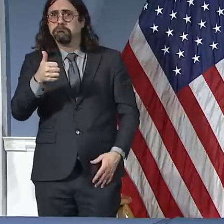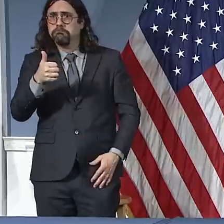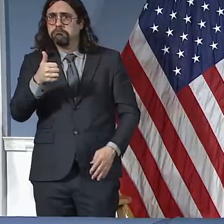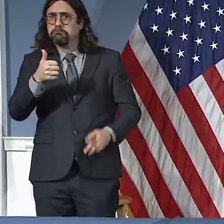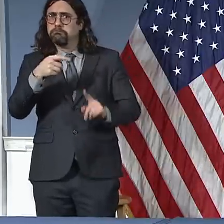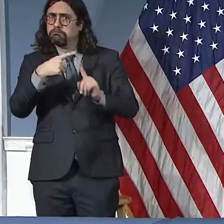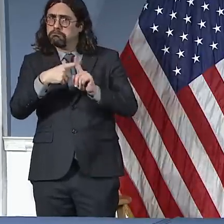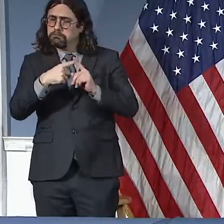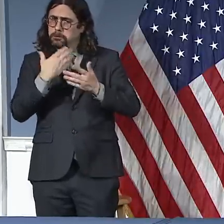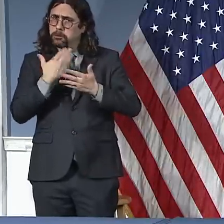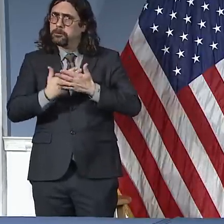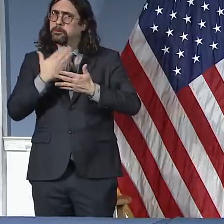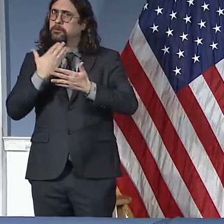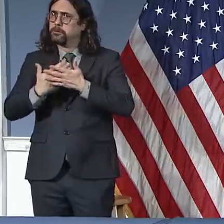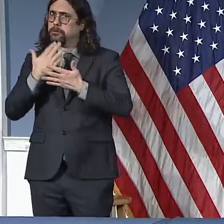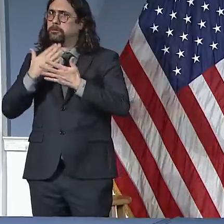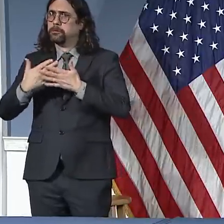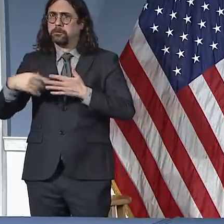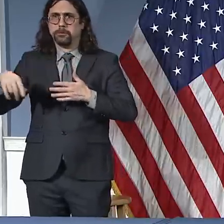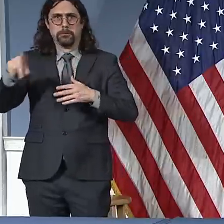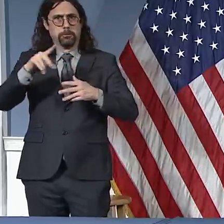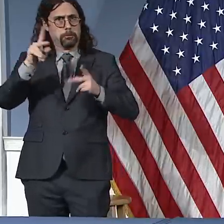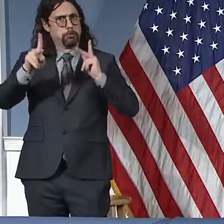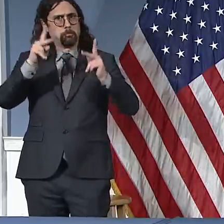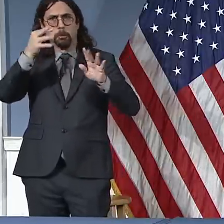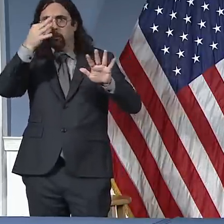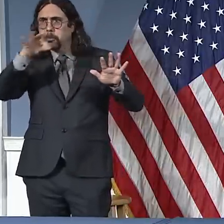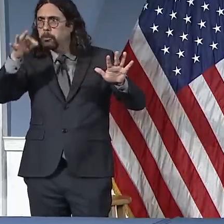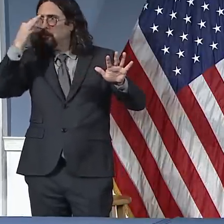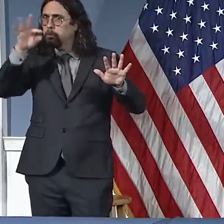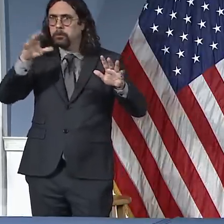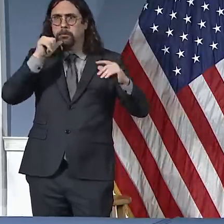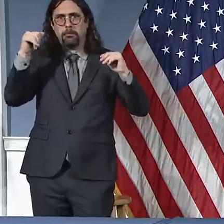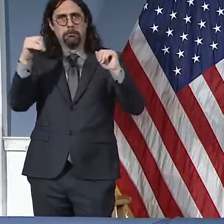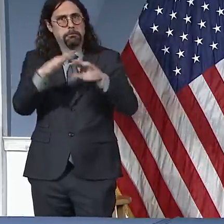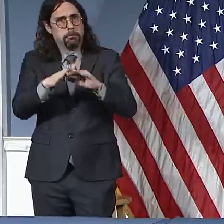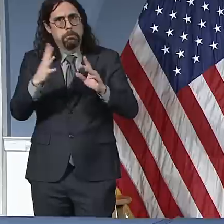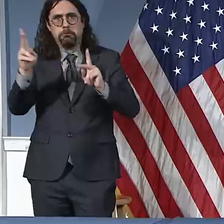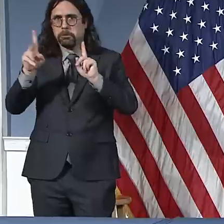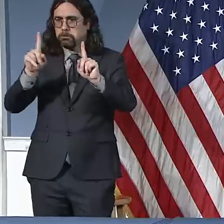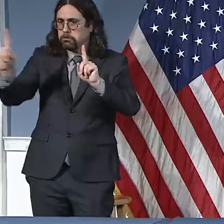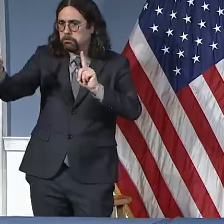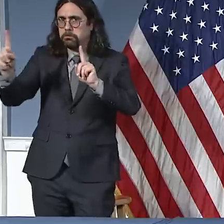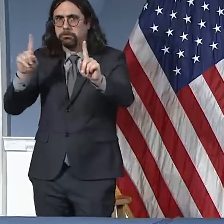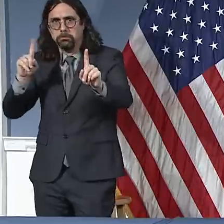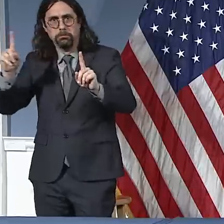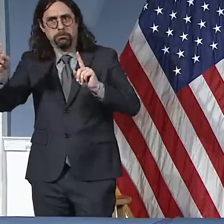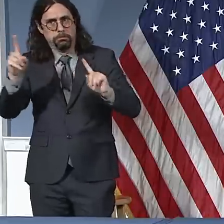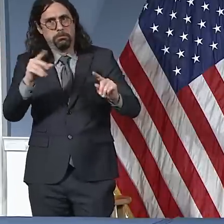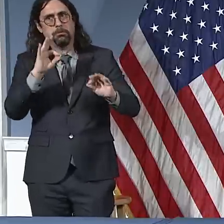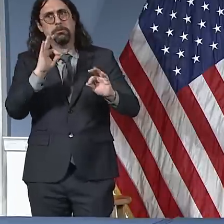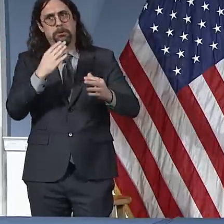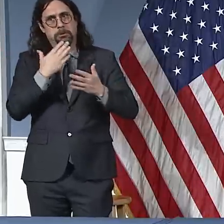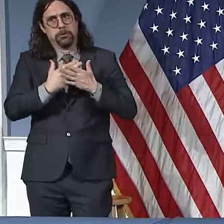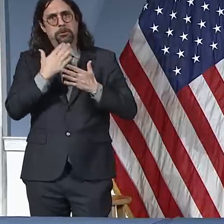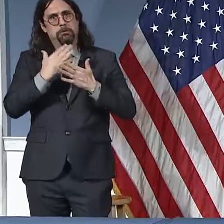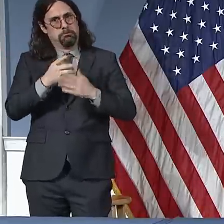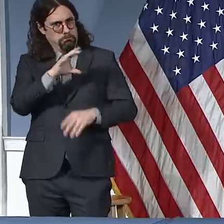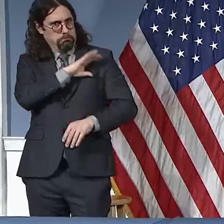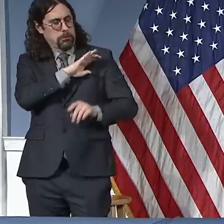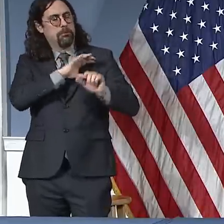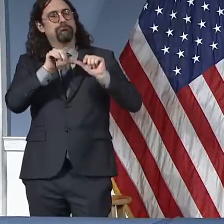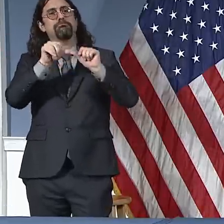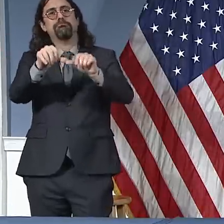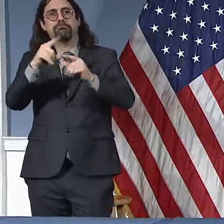limited activity today. Others, obviously, might have more. But we are seeing broad adherence to the rules, and we're going